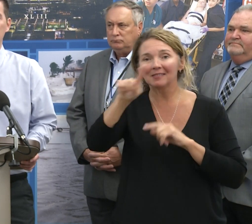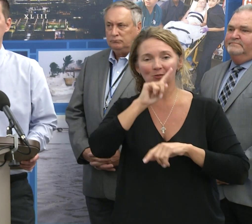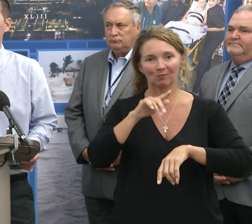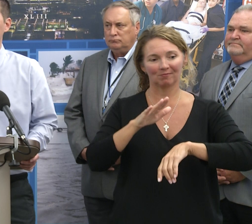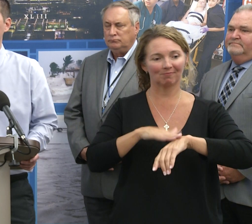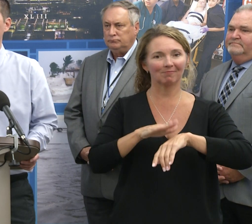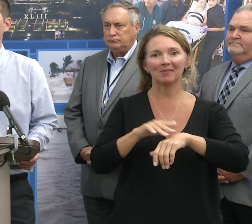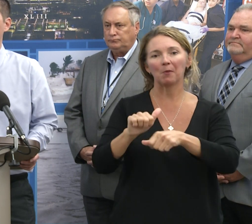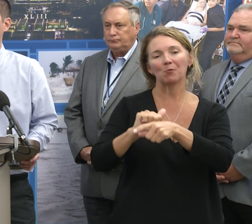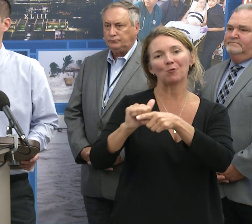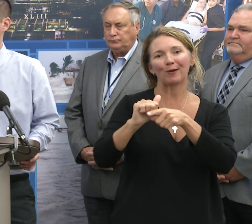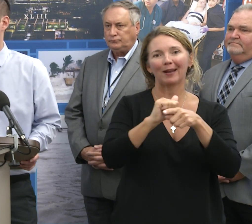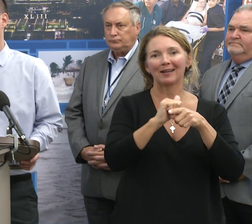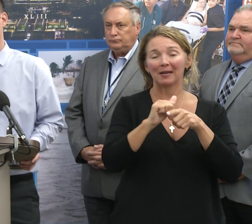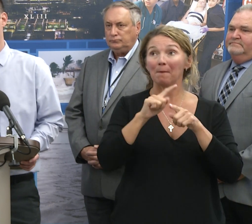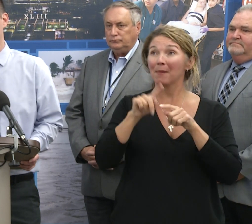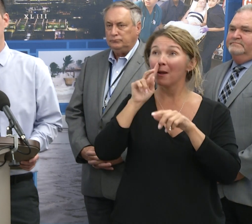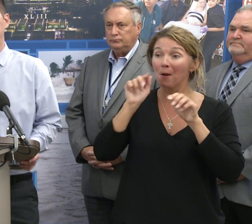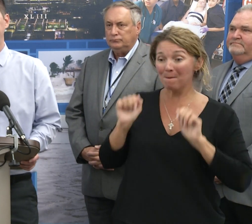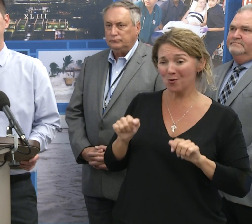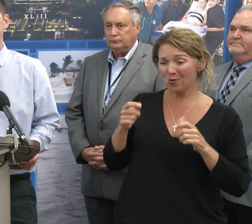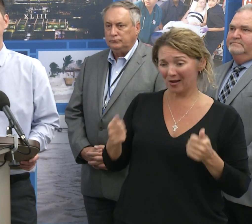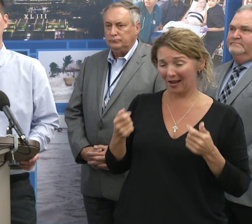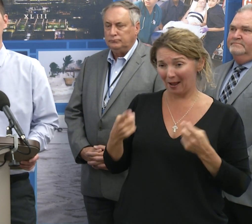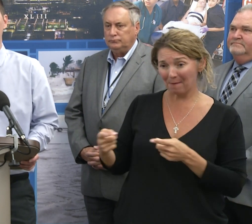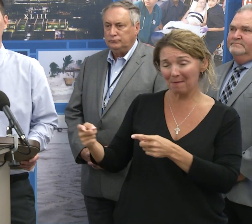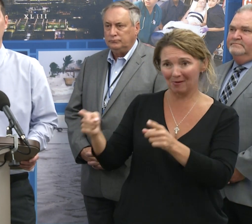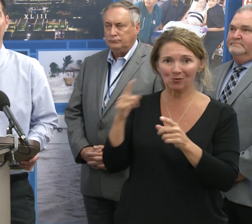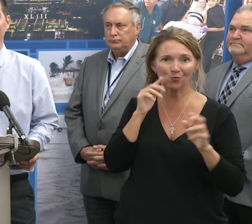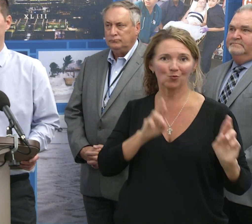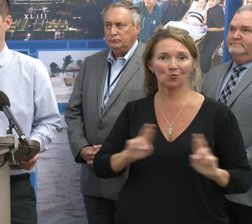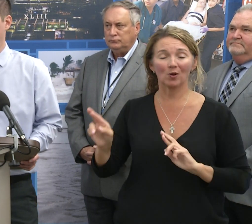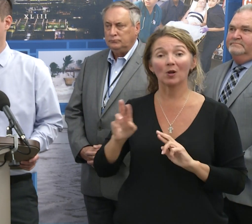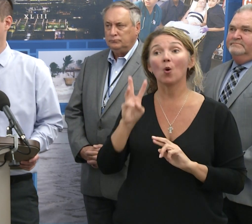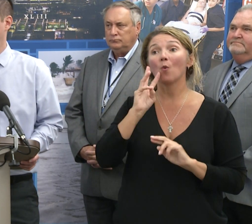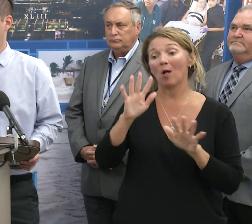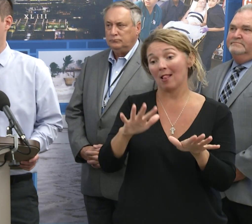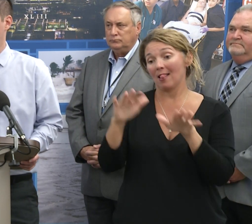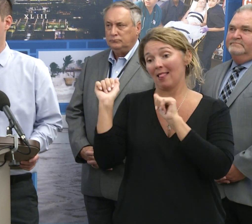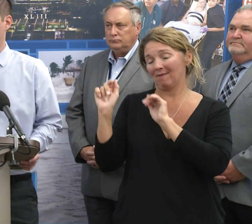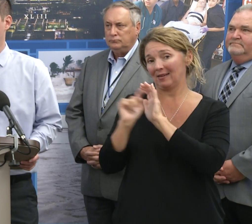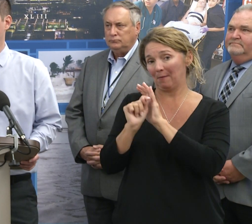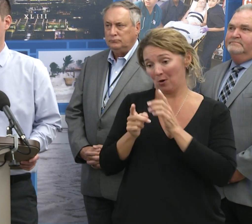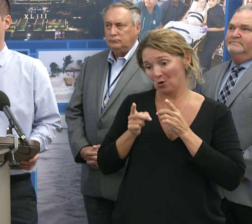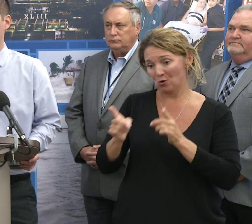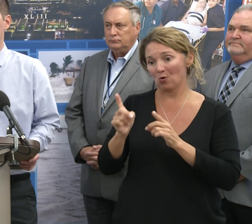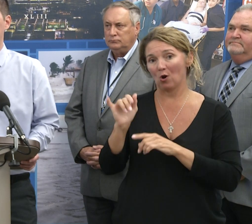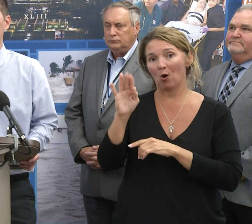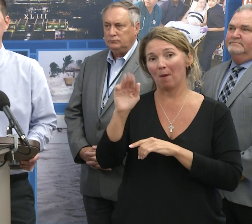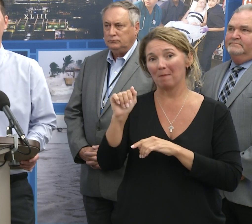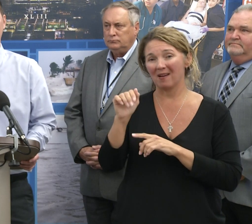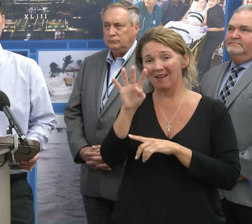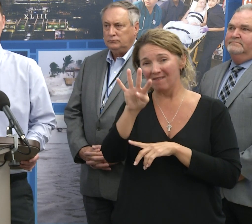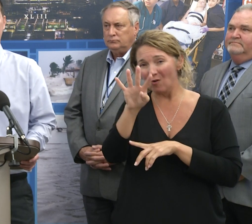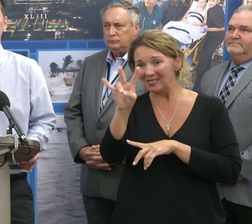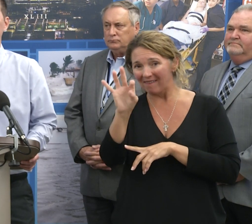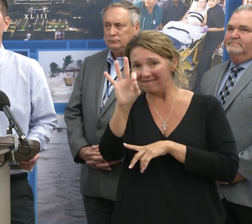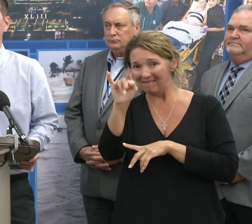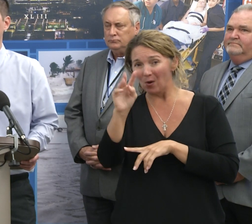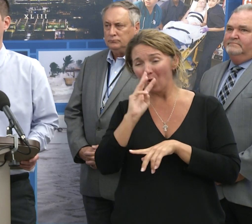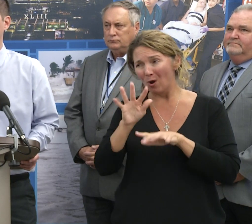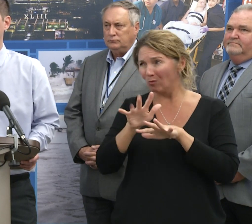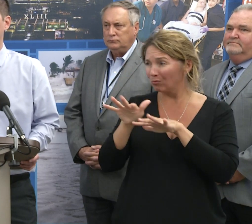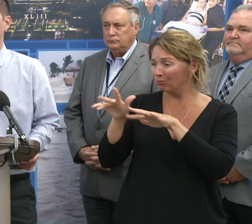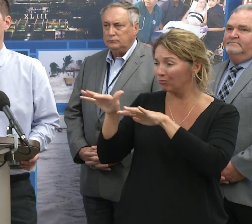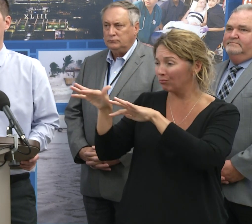us to make sure that we saw what potentially could happen. The water left Tampa Bay during Hurricane Irma. Four to seven feet left Tampa